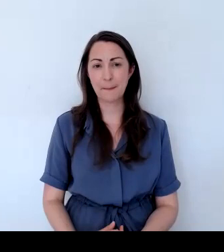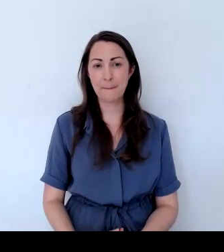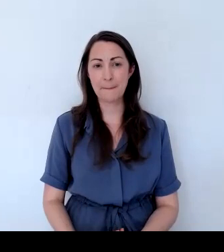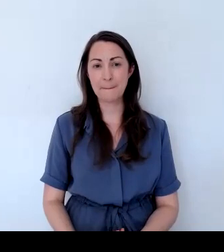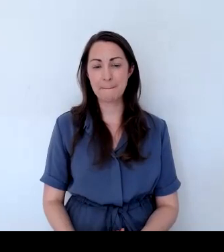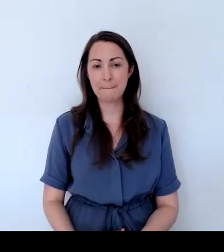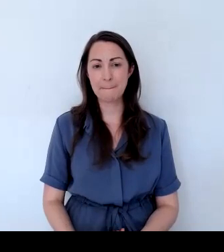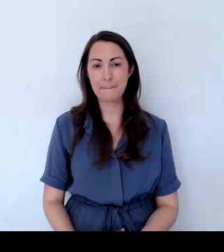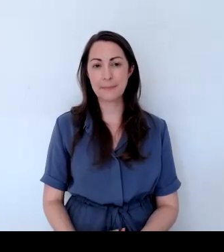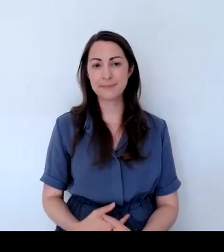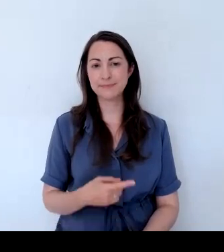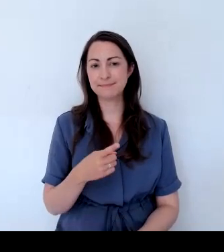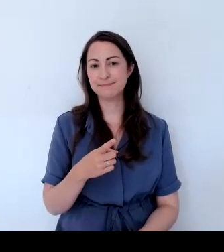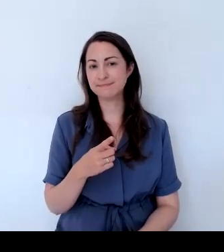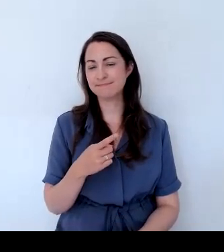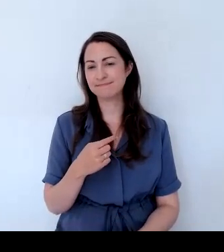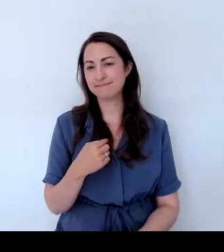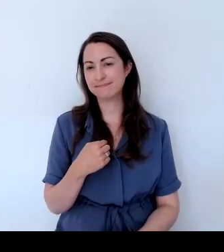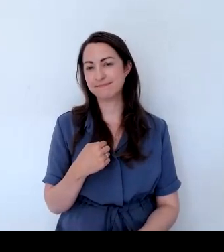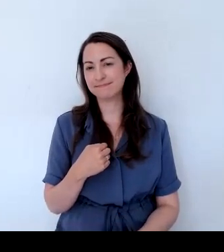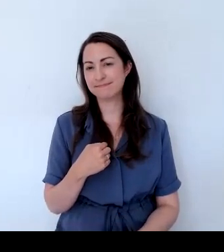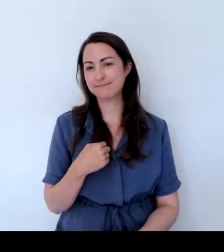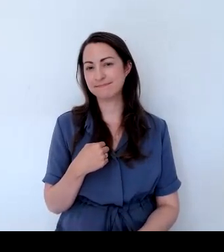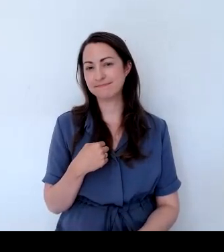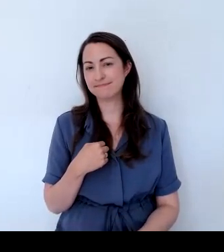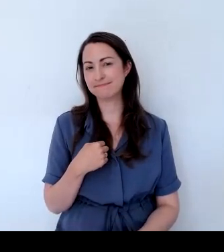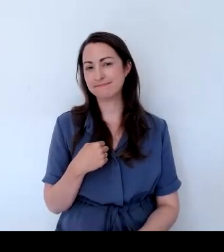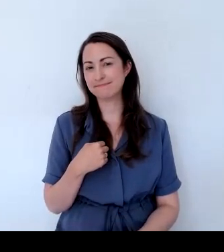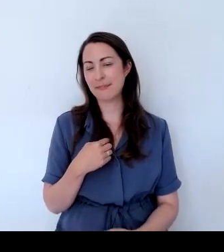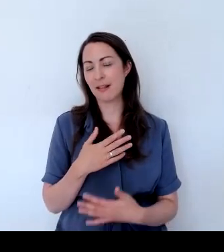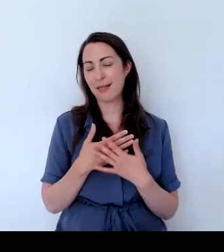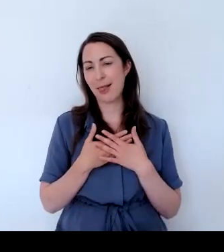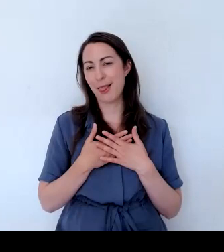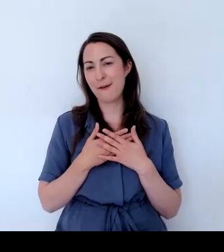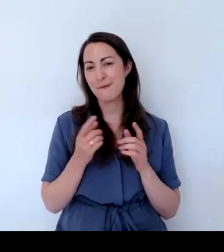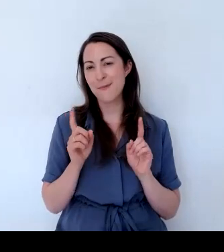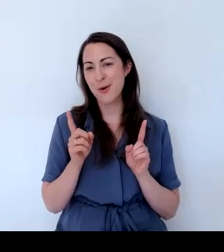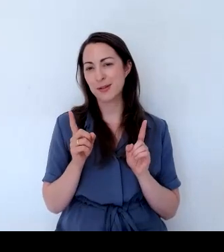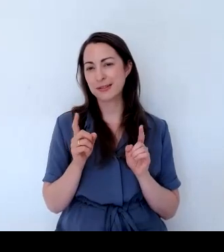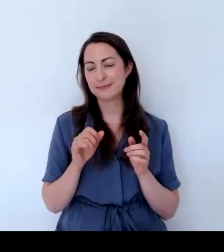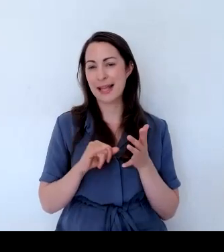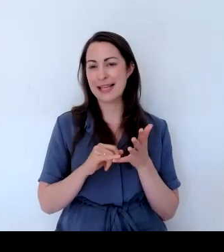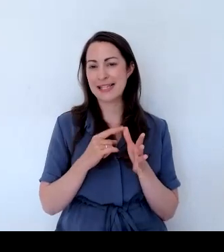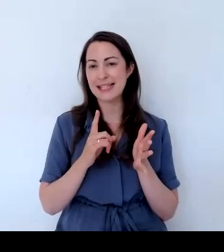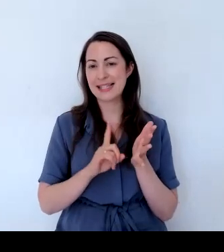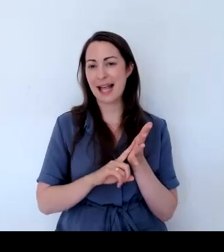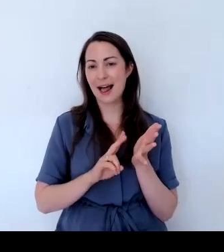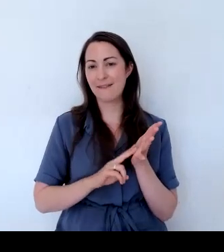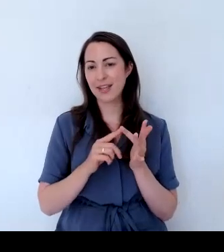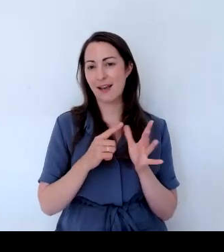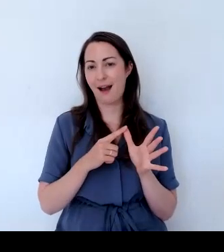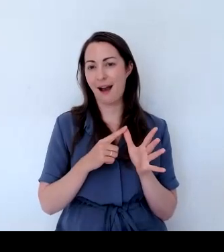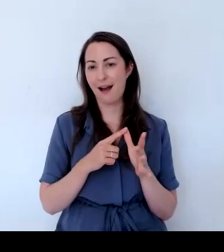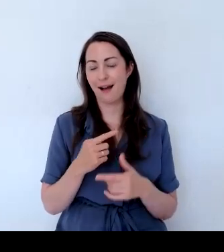I'm quite a big fan really. might have known. Because I'm always talking about salvias. But I am a big fan of salvias. They are